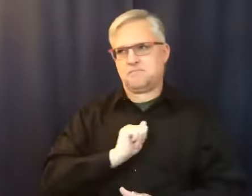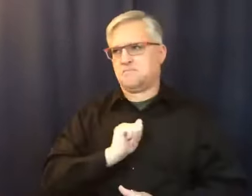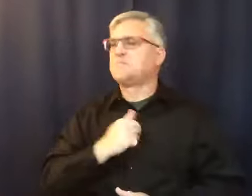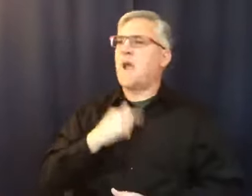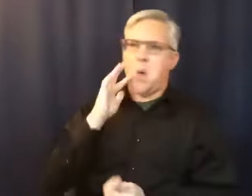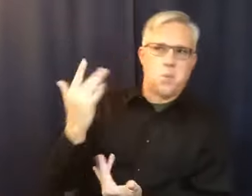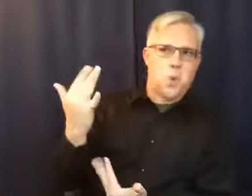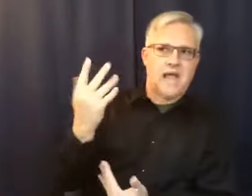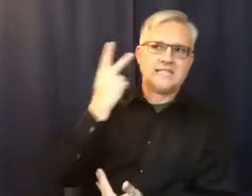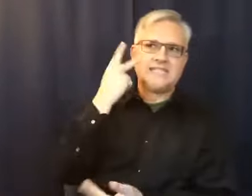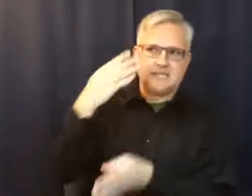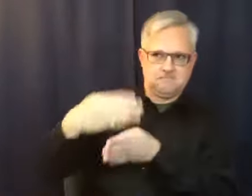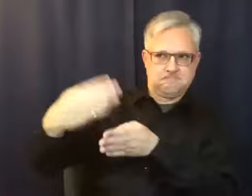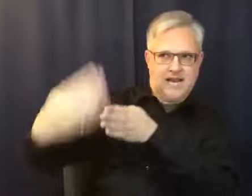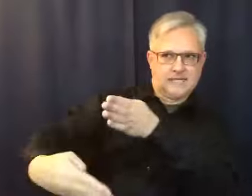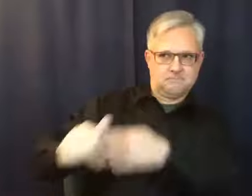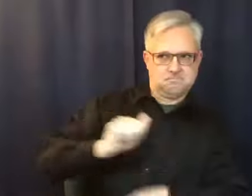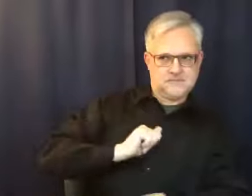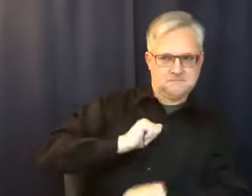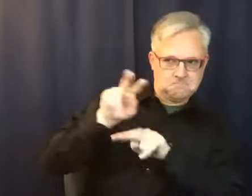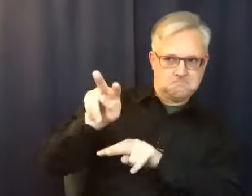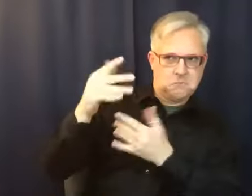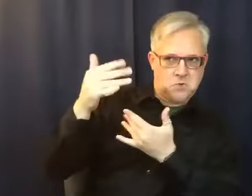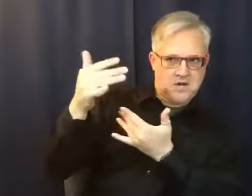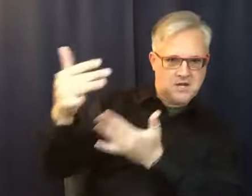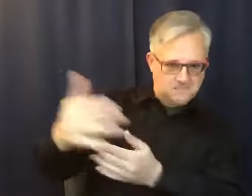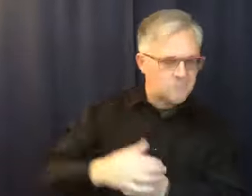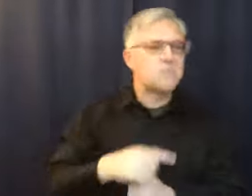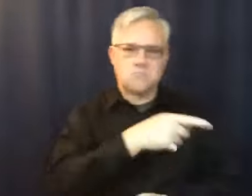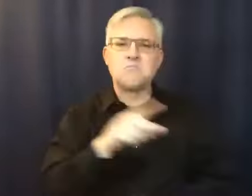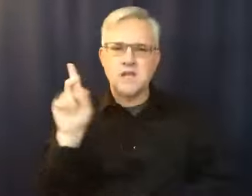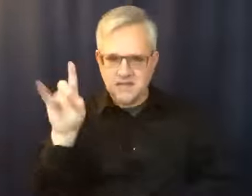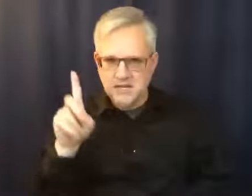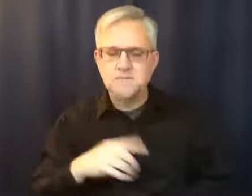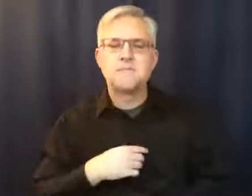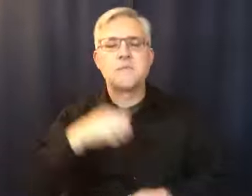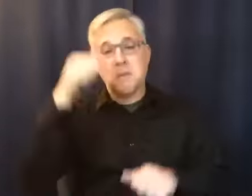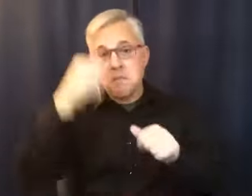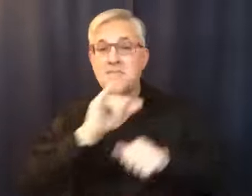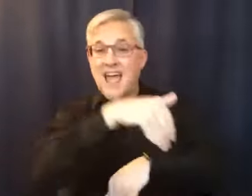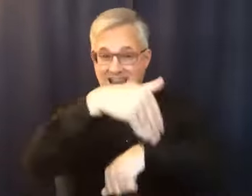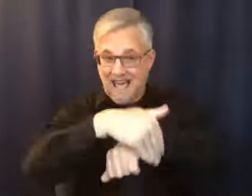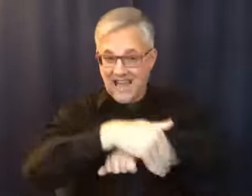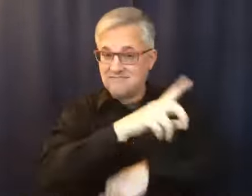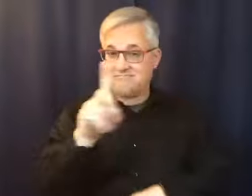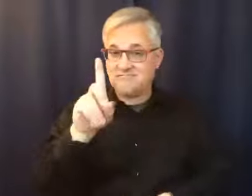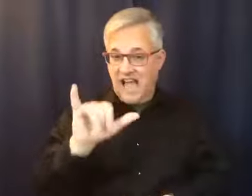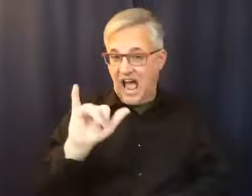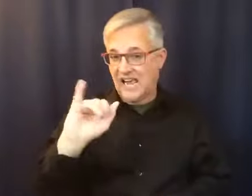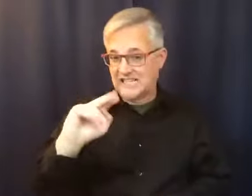what he did. He waited to see what the end would be. And I remember the night he was dying. He said, Mom, if I could have loved anybody half as much